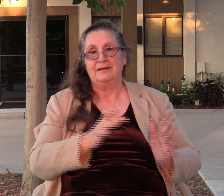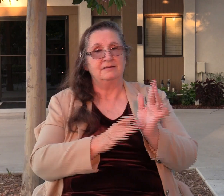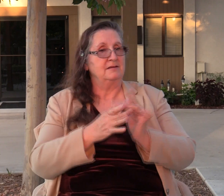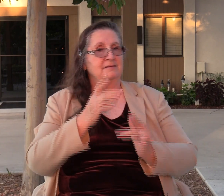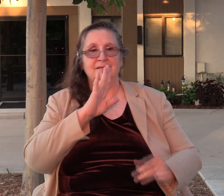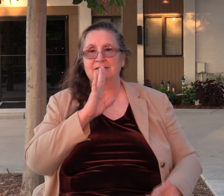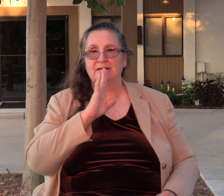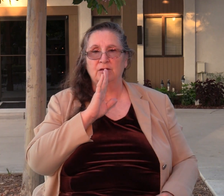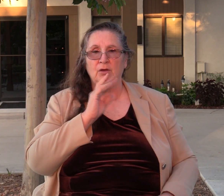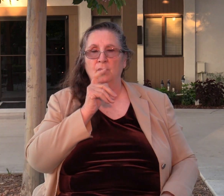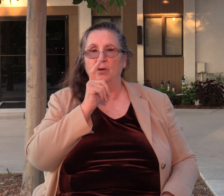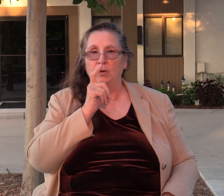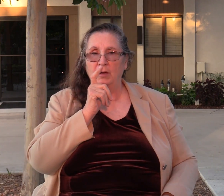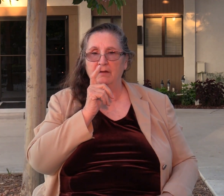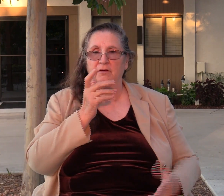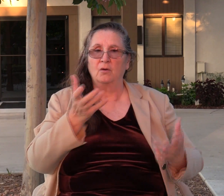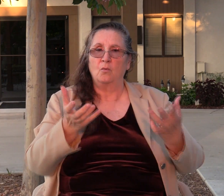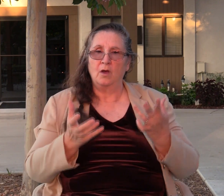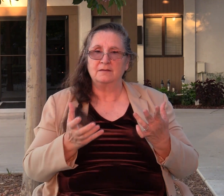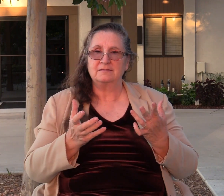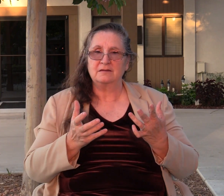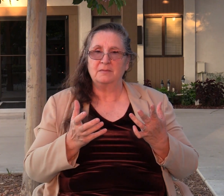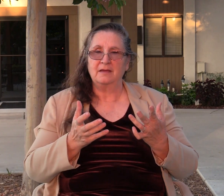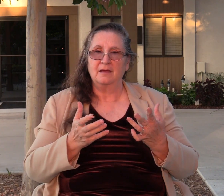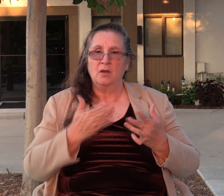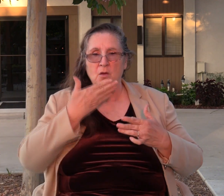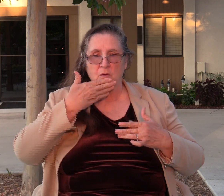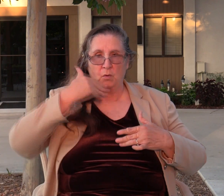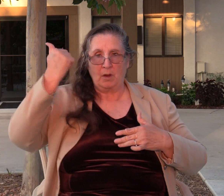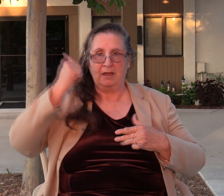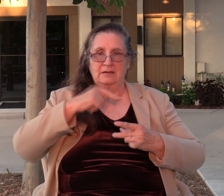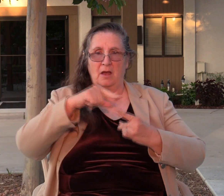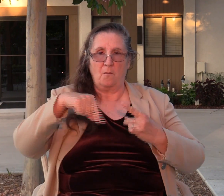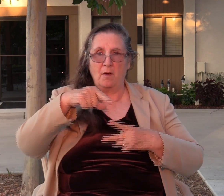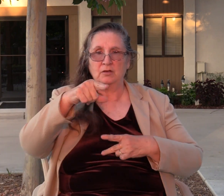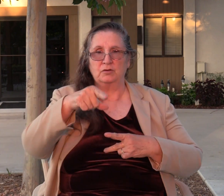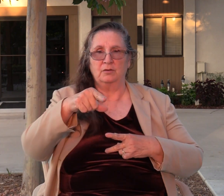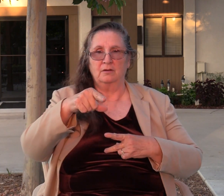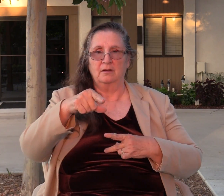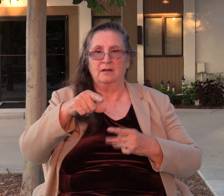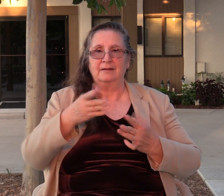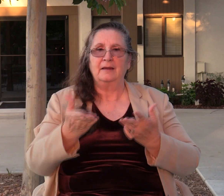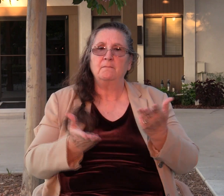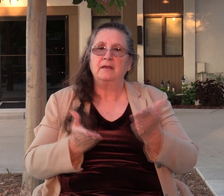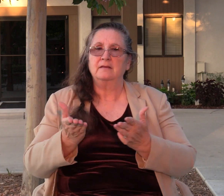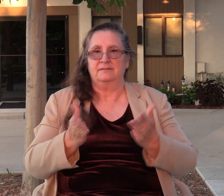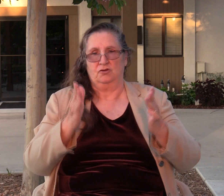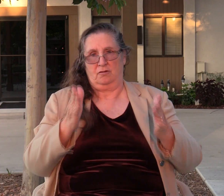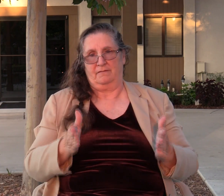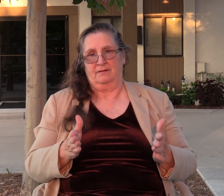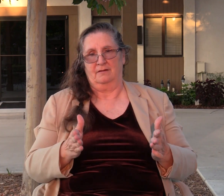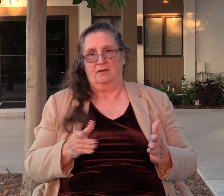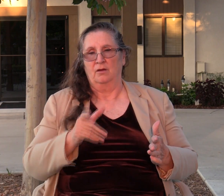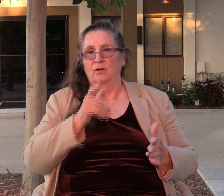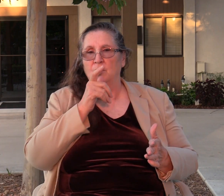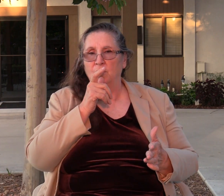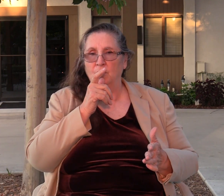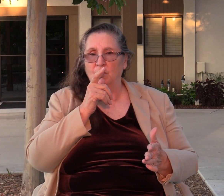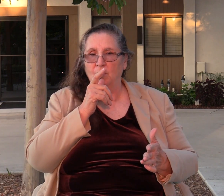But whoever desires to become great among you, let him be your servant. And whoever desires to be first among you,